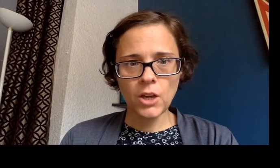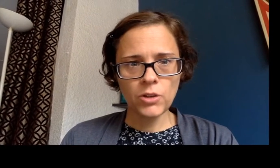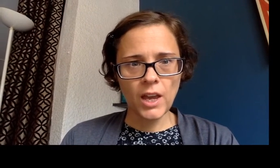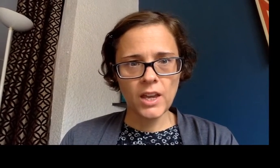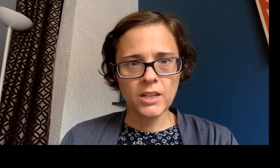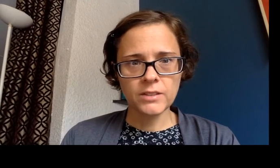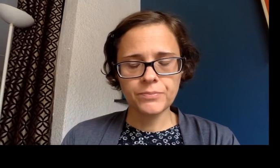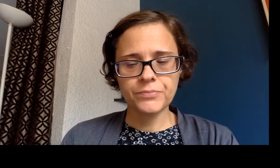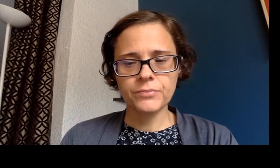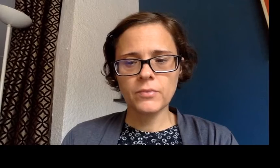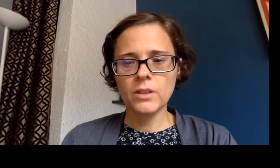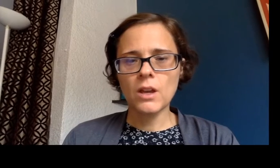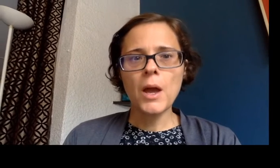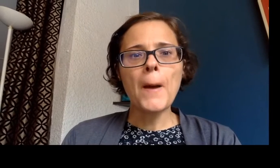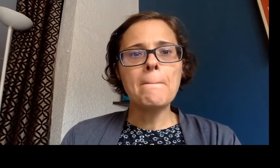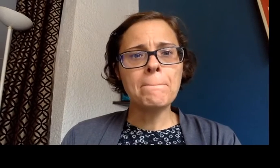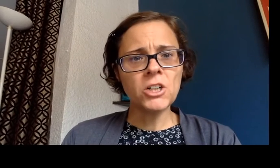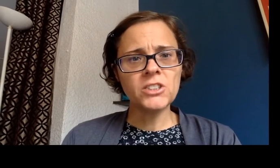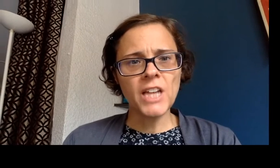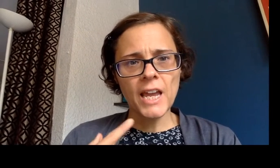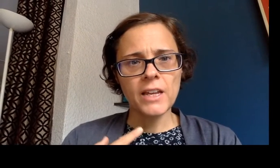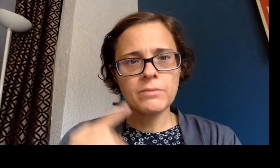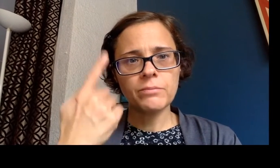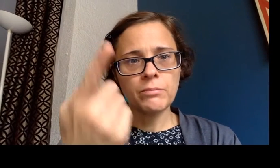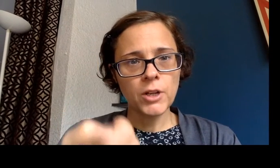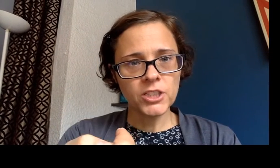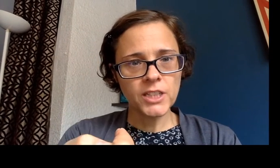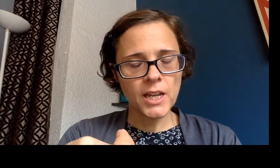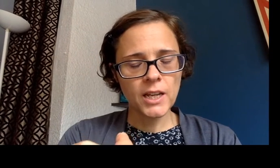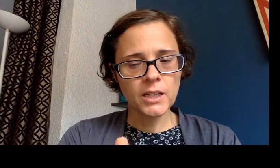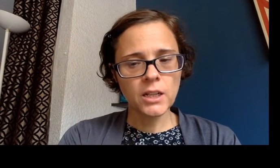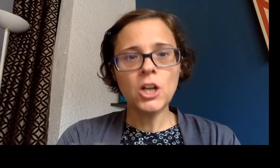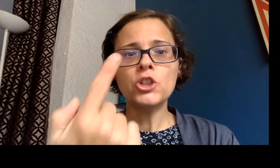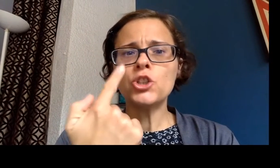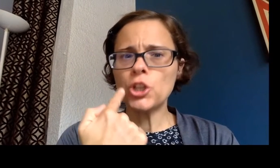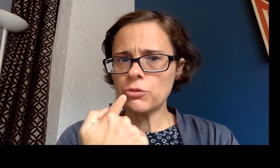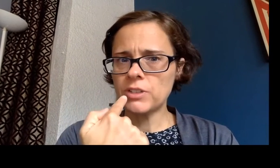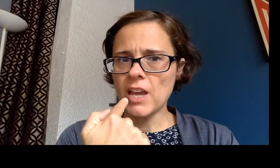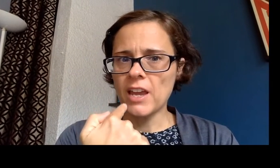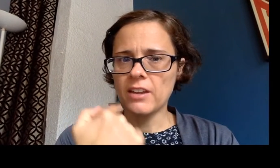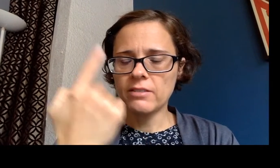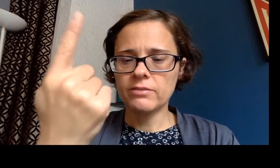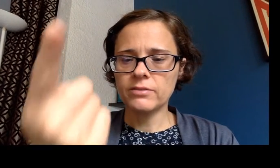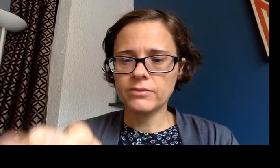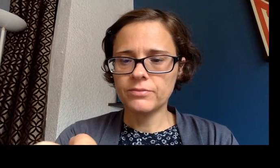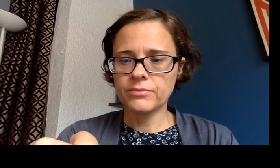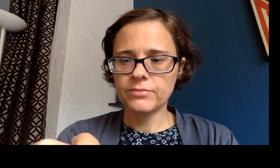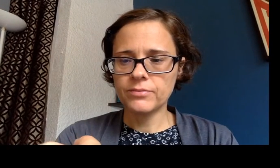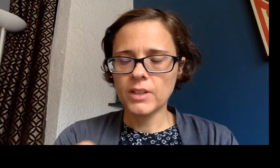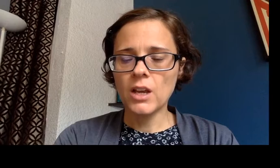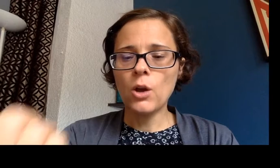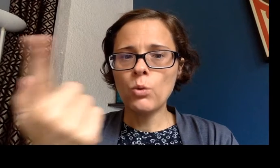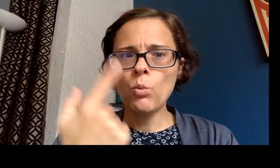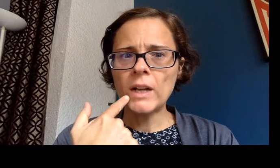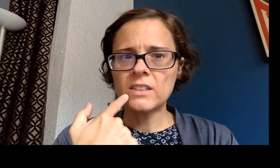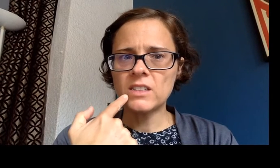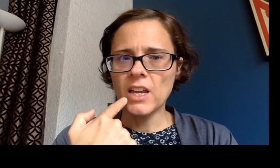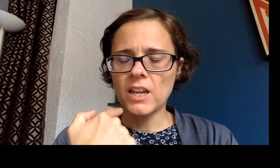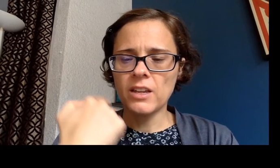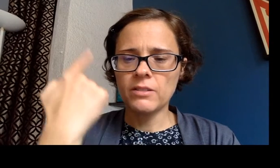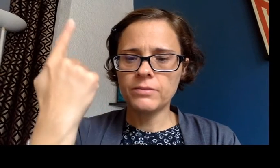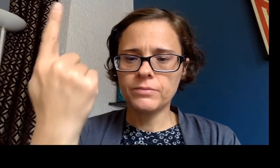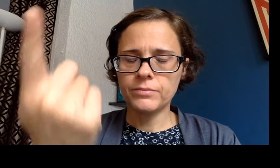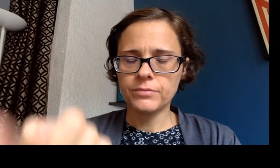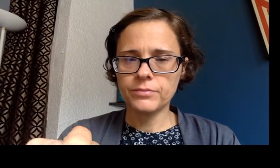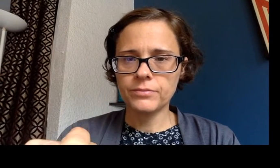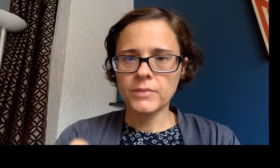Okay. Monday, Tuesday, Wednesday,